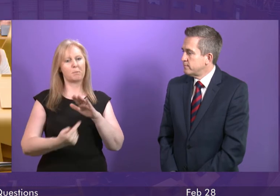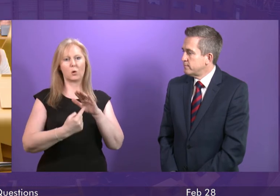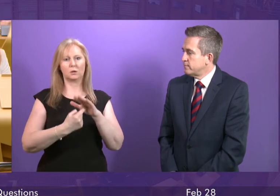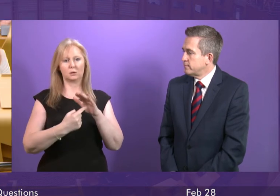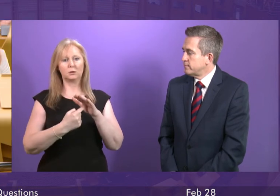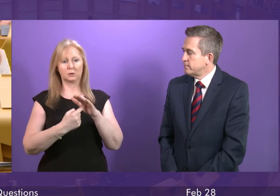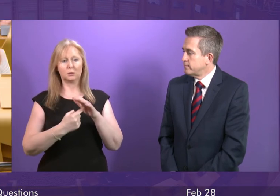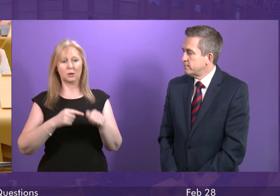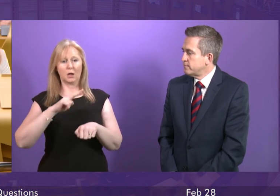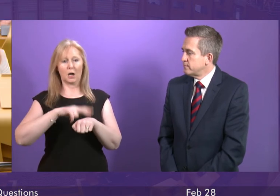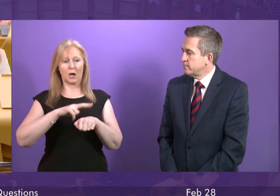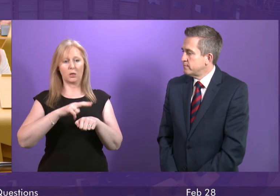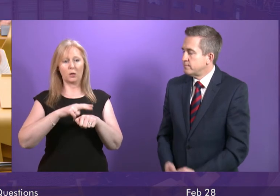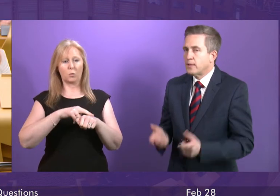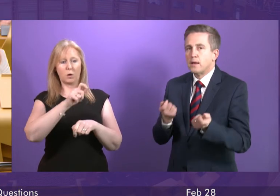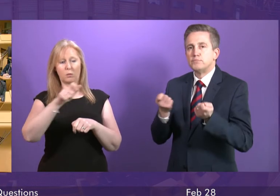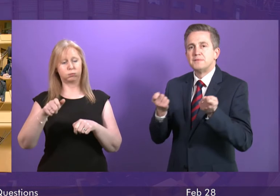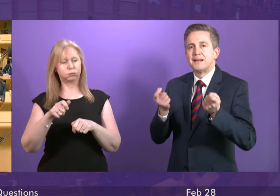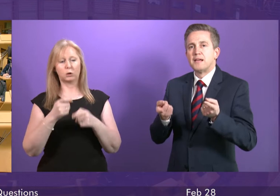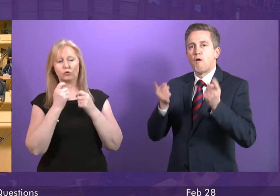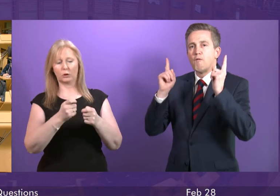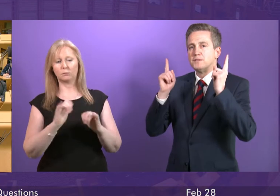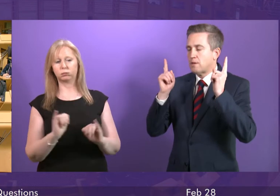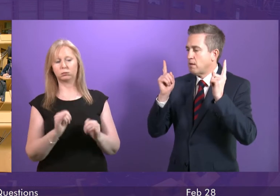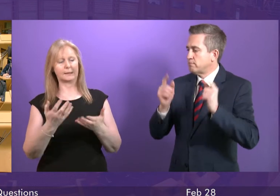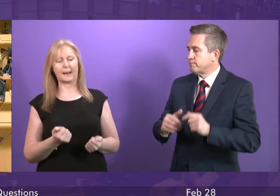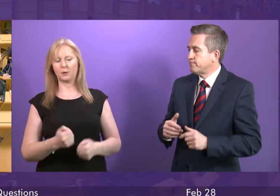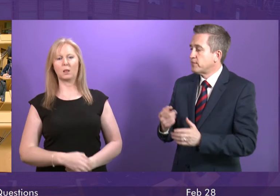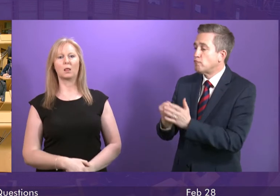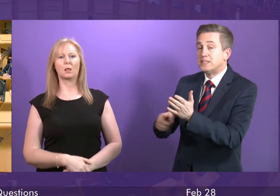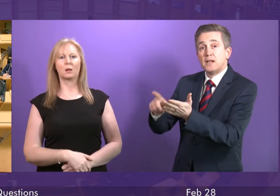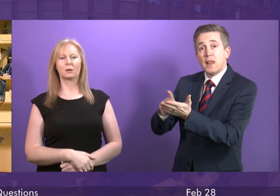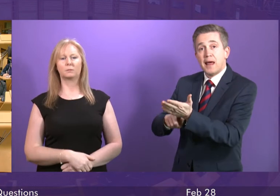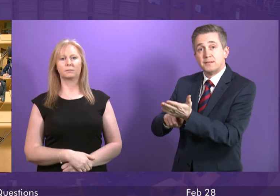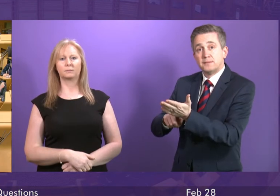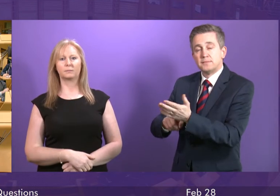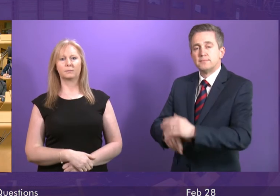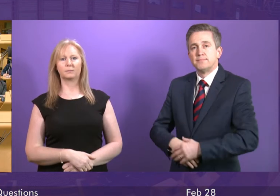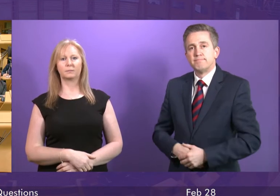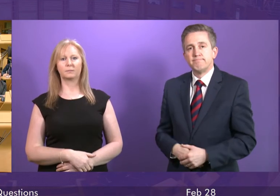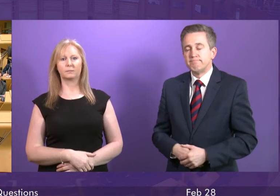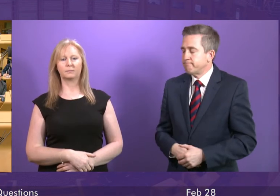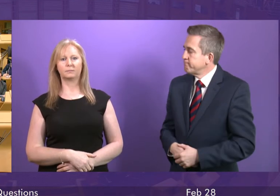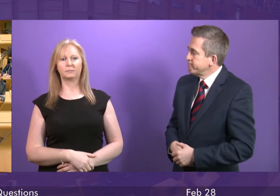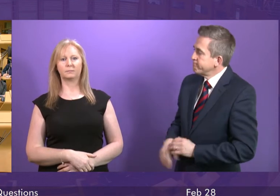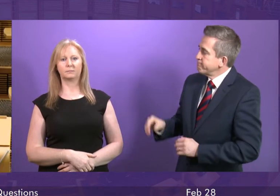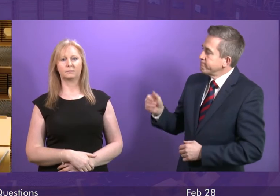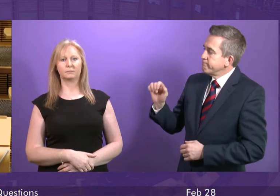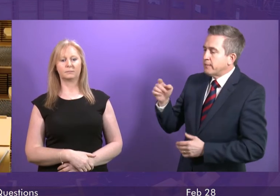is being treated is unacceptable. Richard Leonard. It's a good decision and I'm